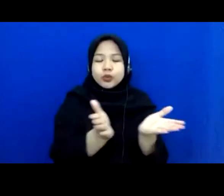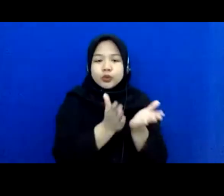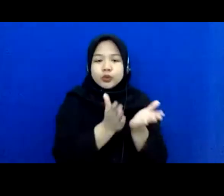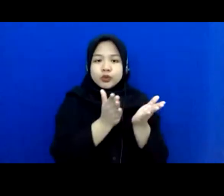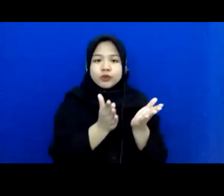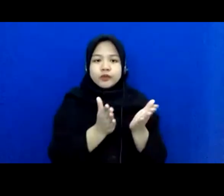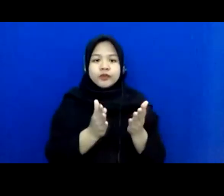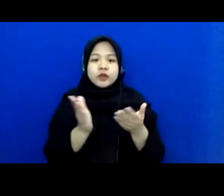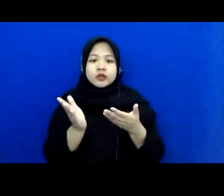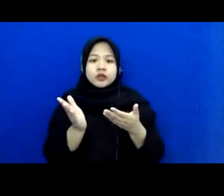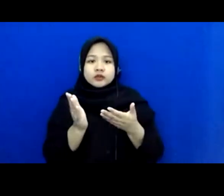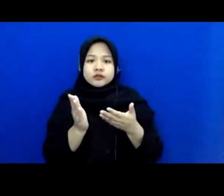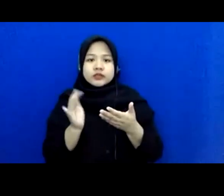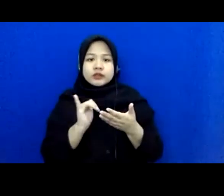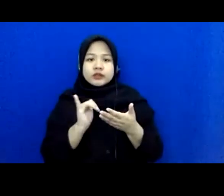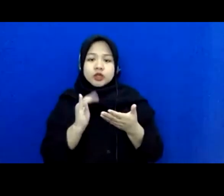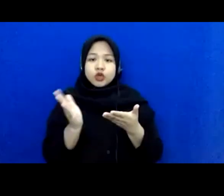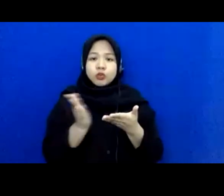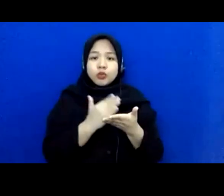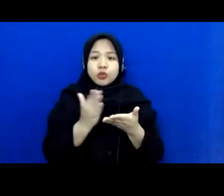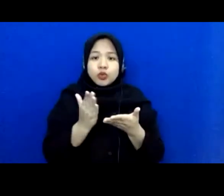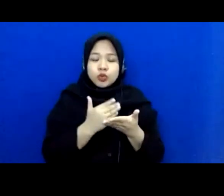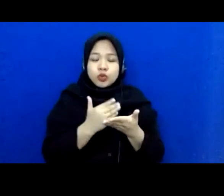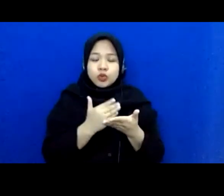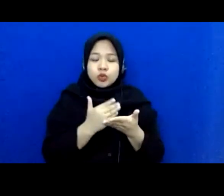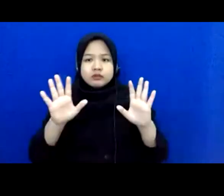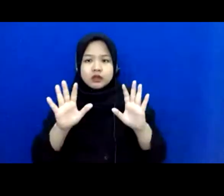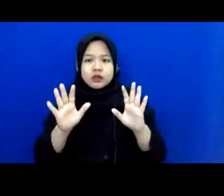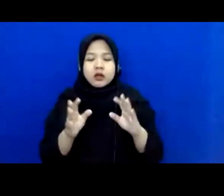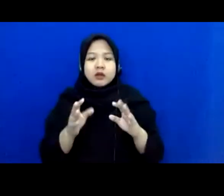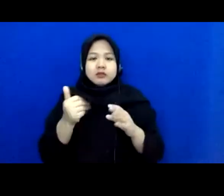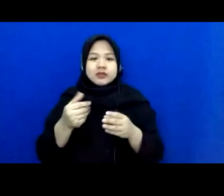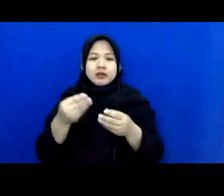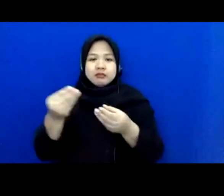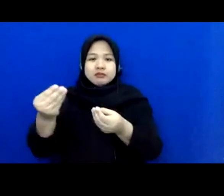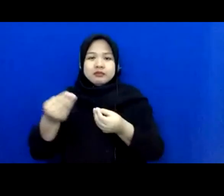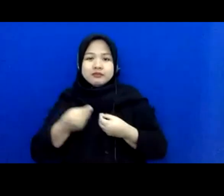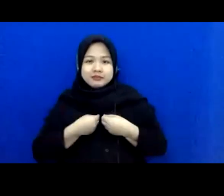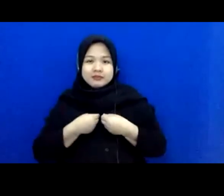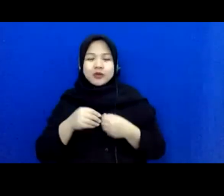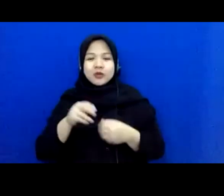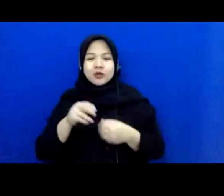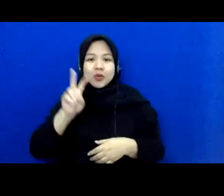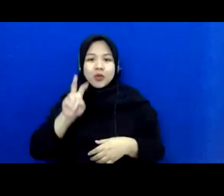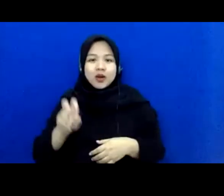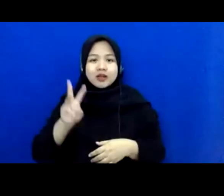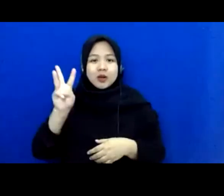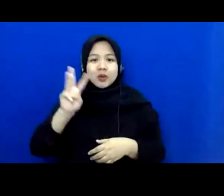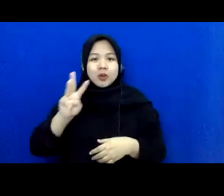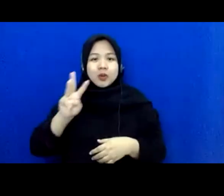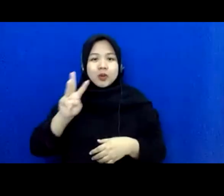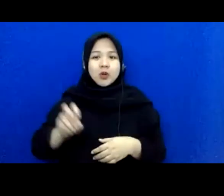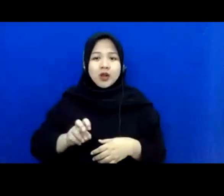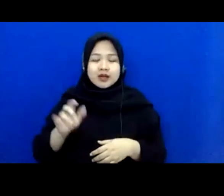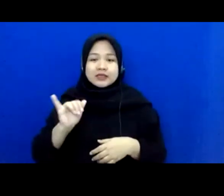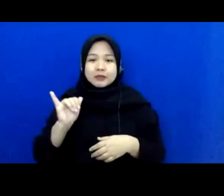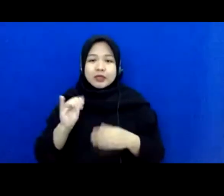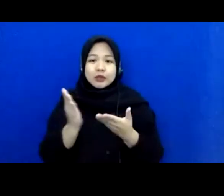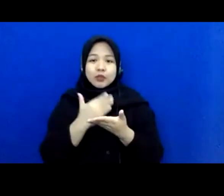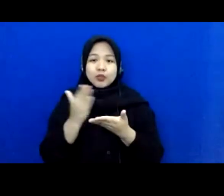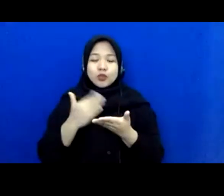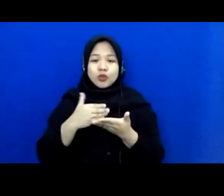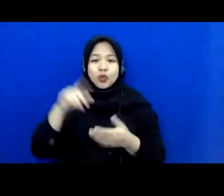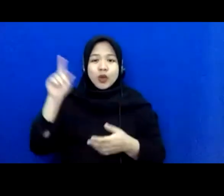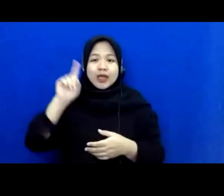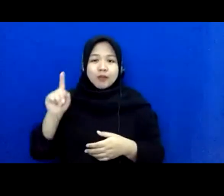at home right you're harry potter you throw away don't you give it to me and i sell for two dollars three dollars i make the money at the same time i'm creating